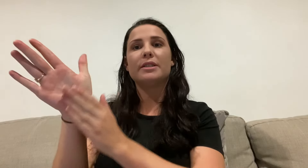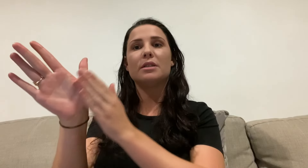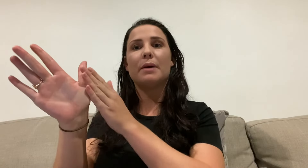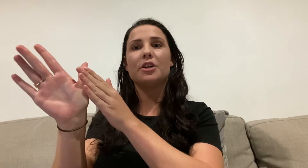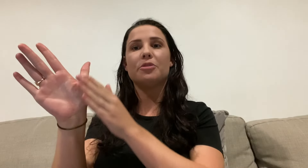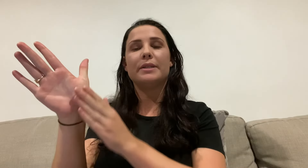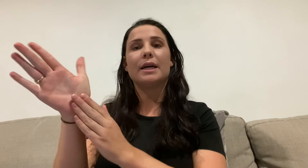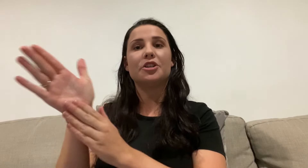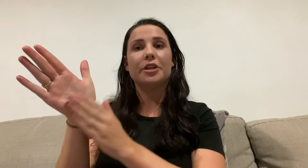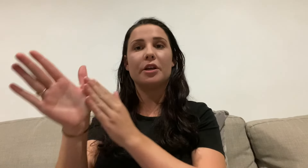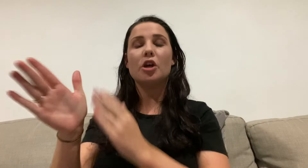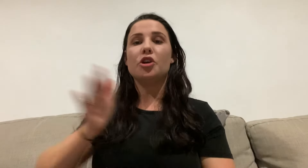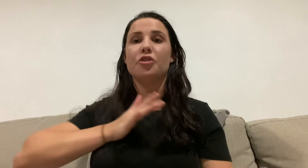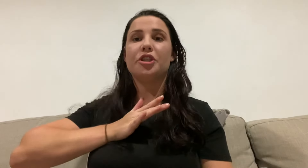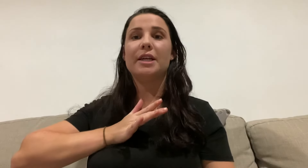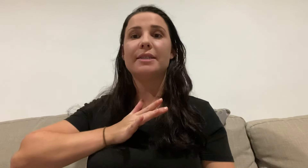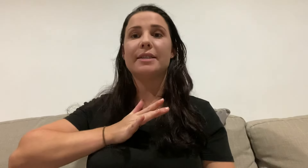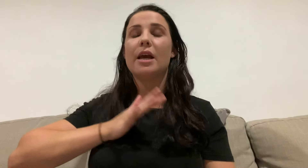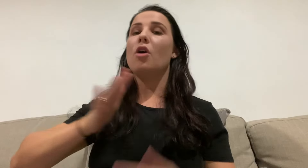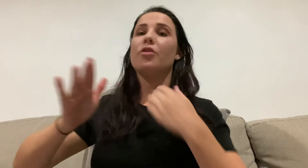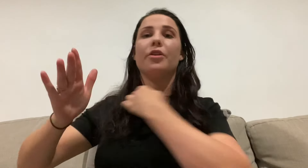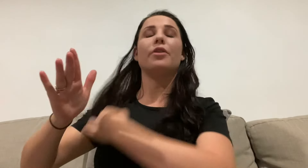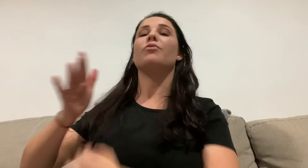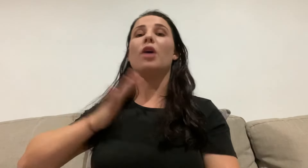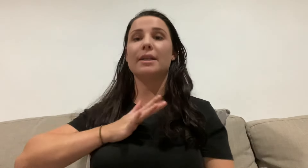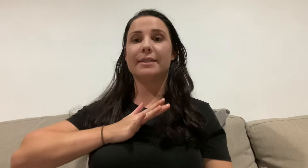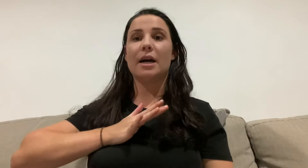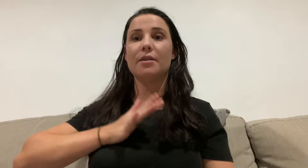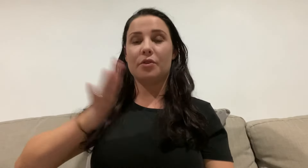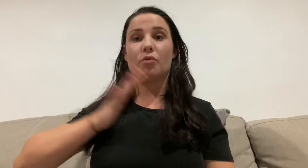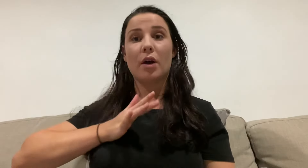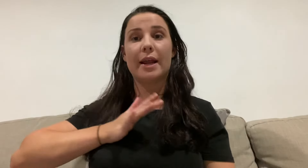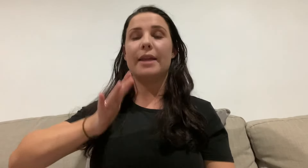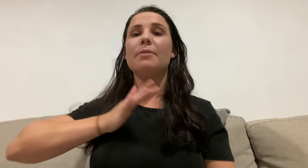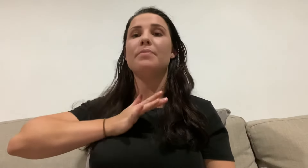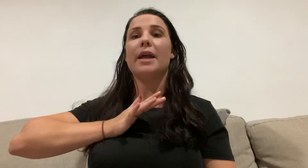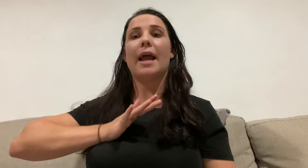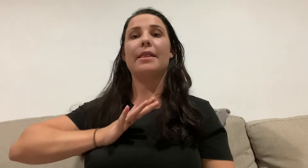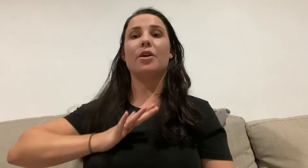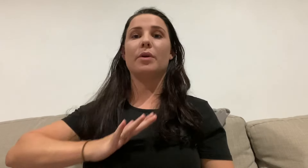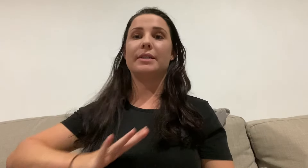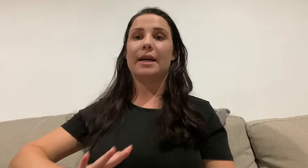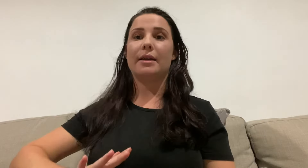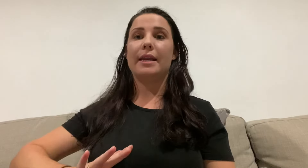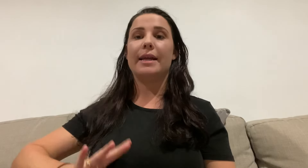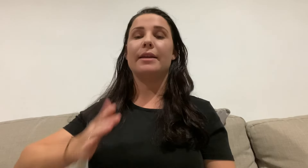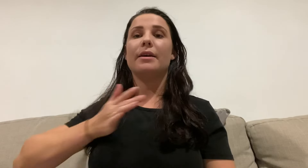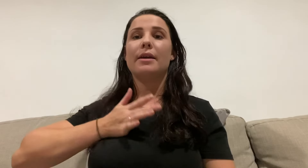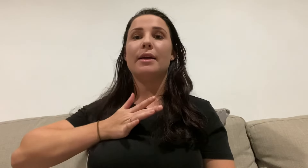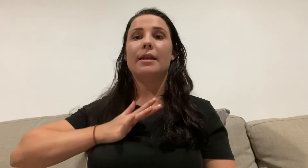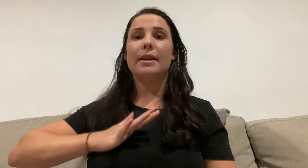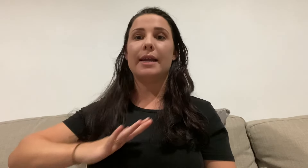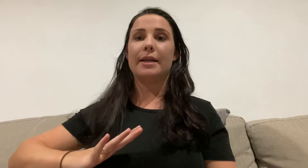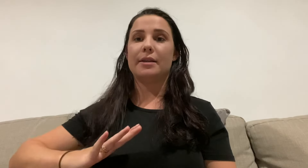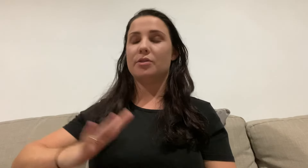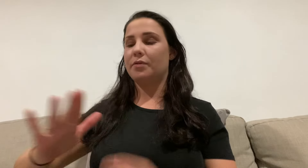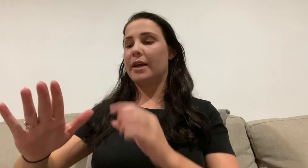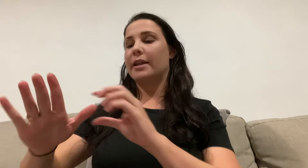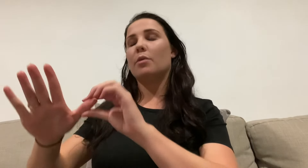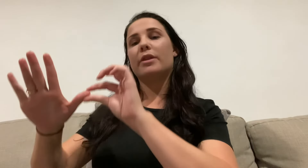this part should be touching your chest on the right side. If you're right-handed and then going down need need sort of ending with the